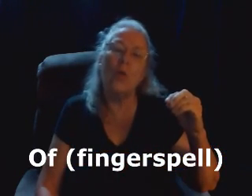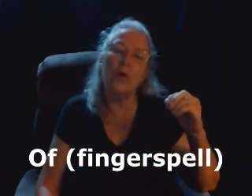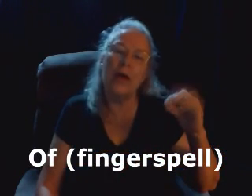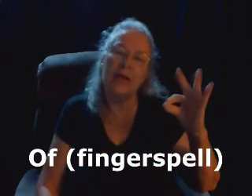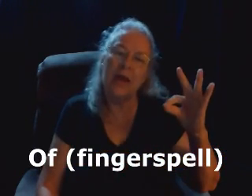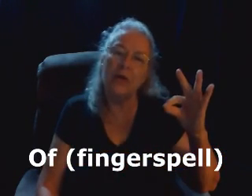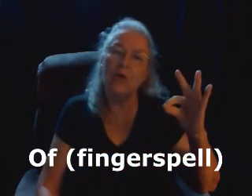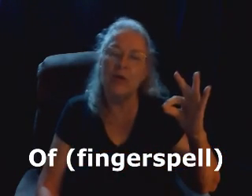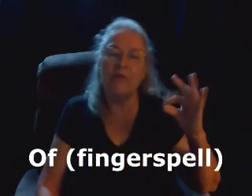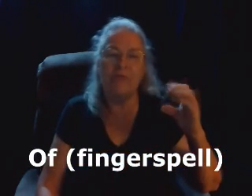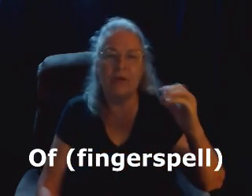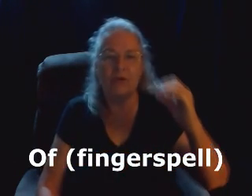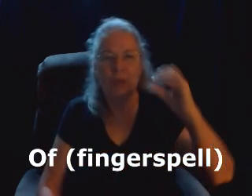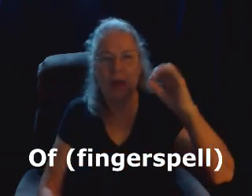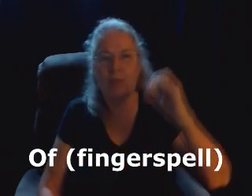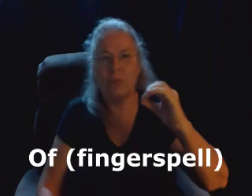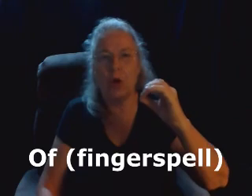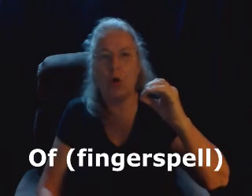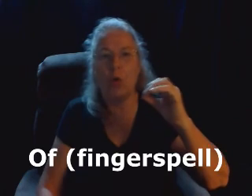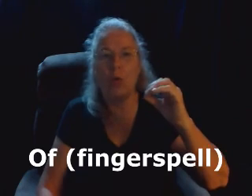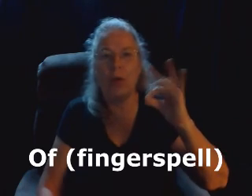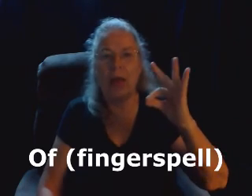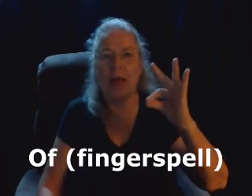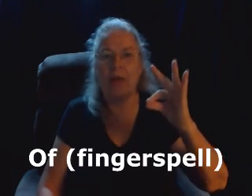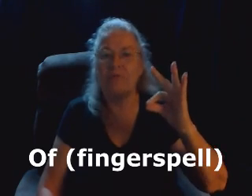word like that, you're going to finger spell. O. F.